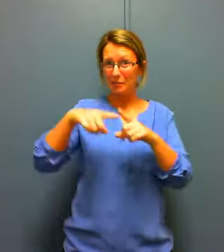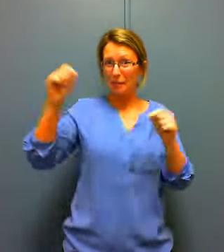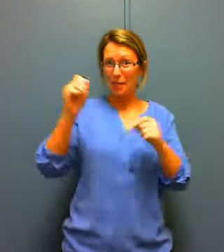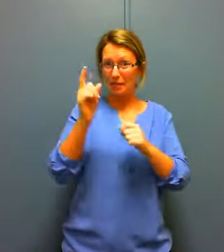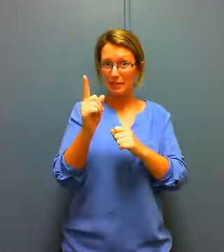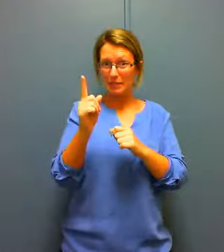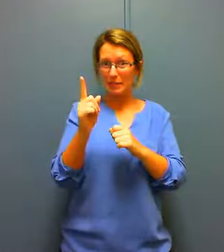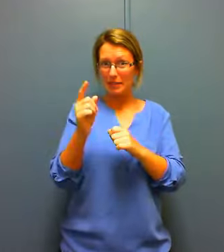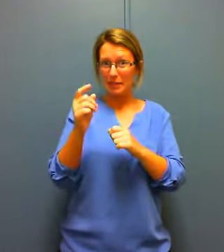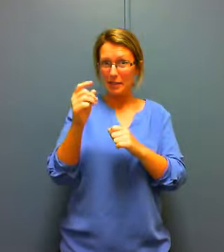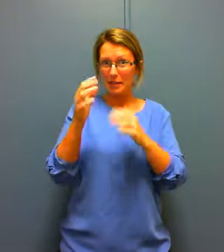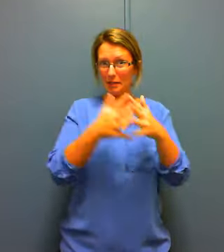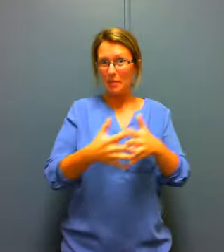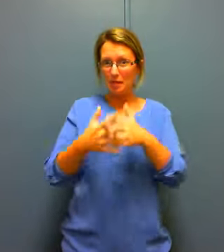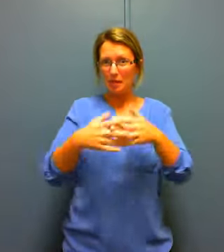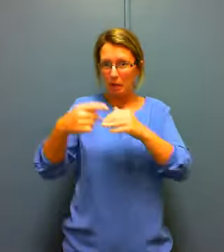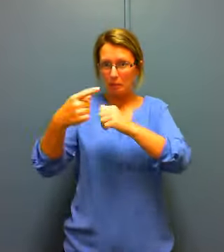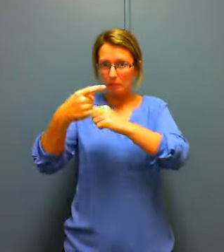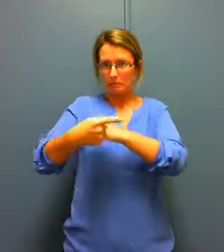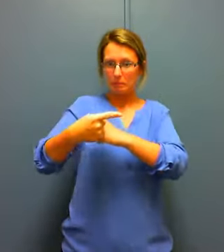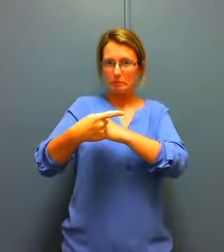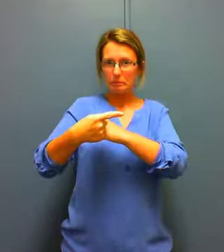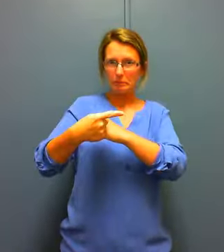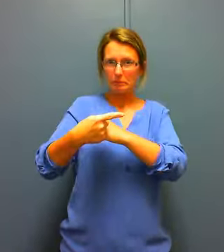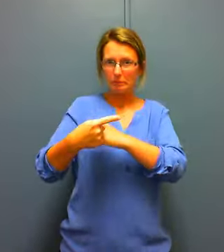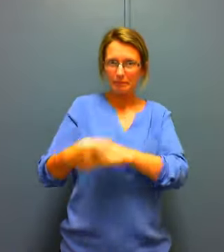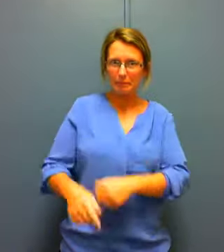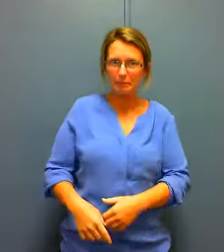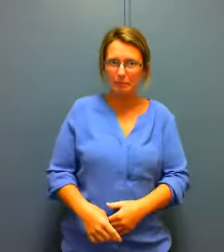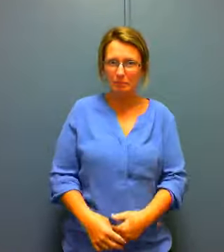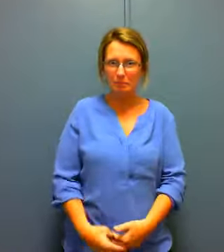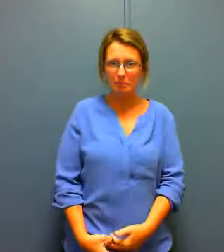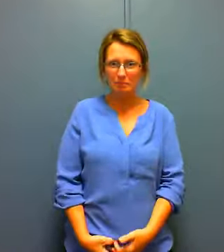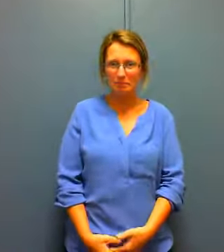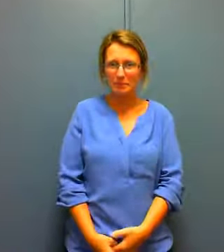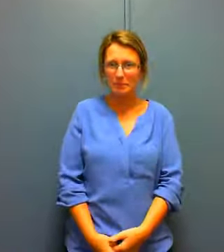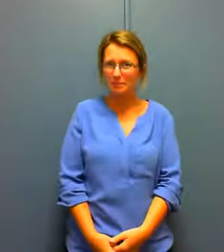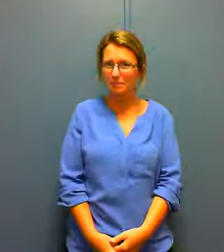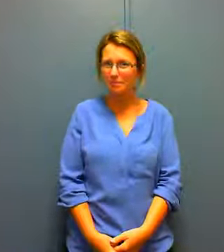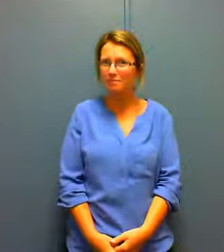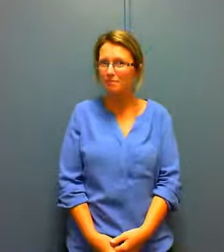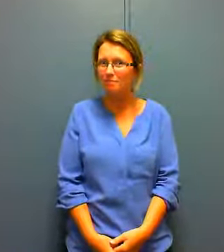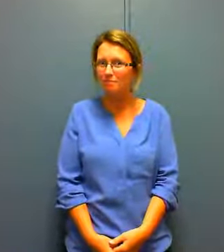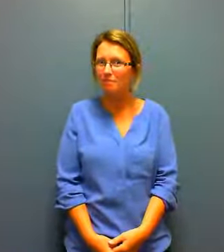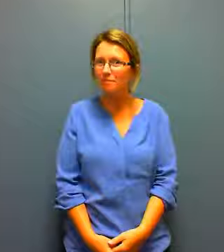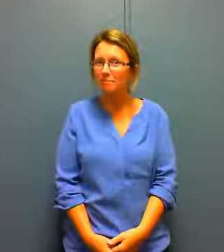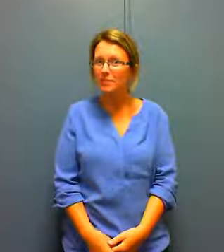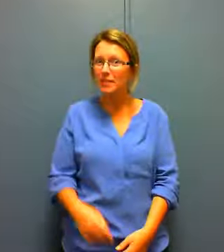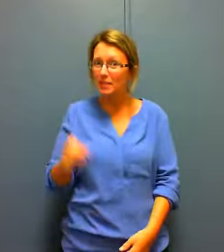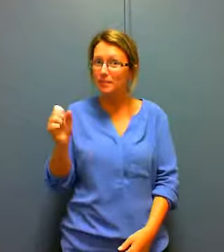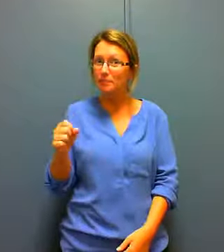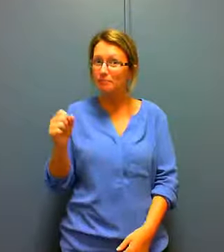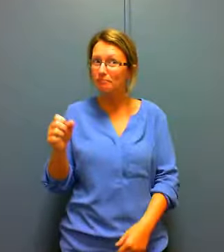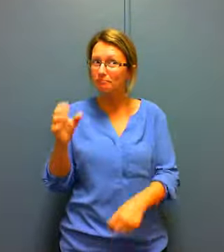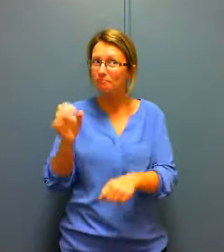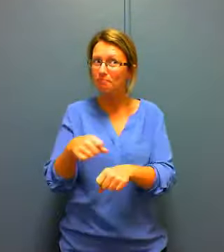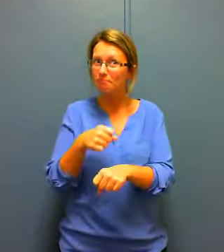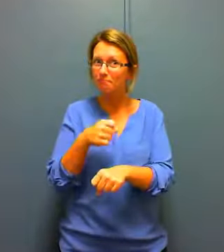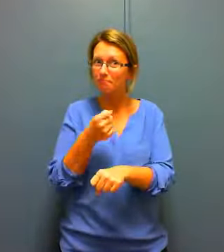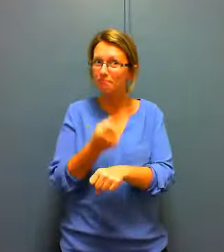way means open yep yep yep locked huh I never noticed